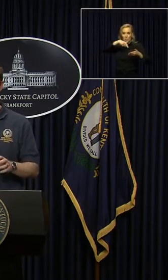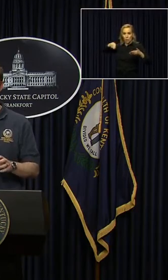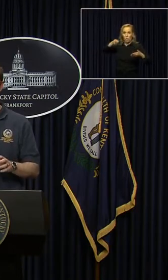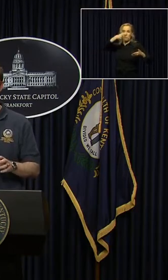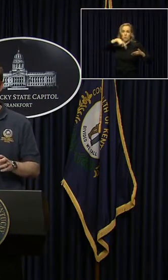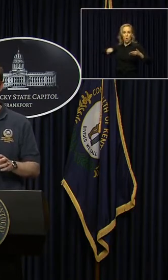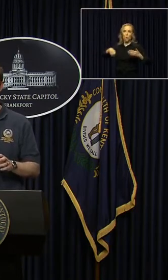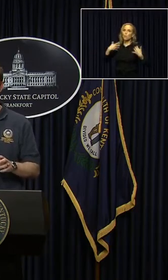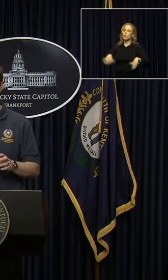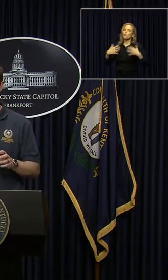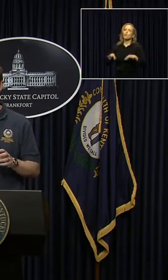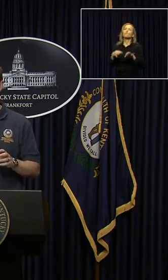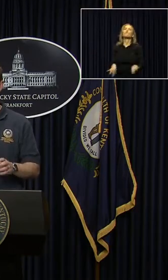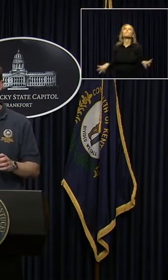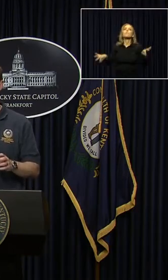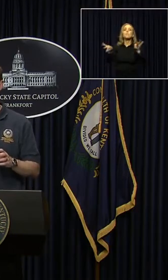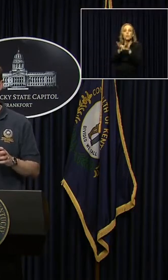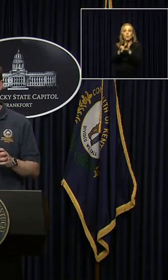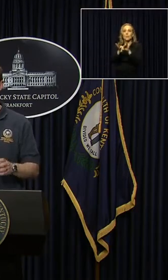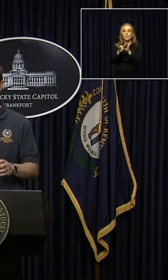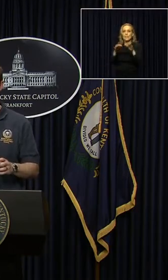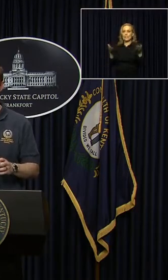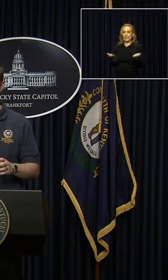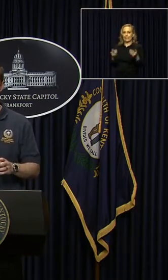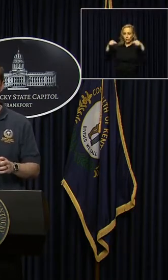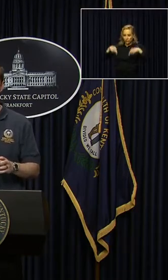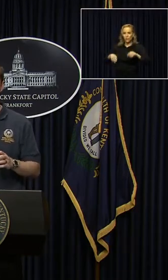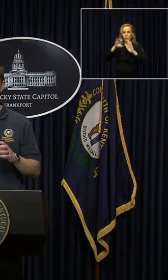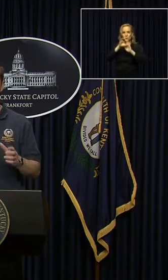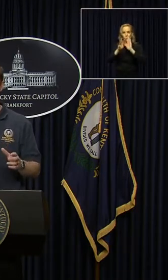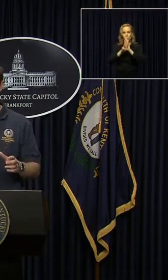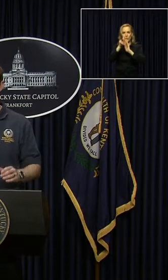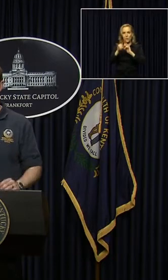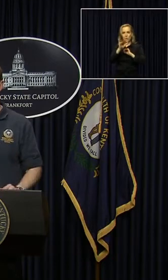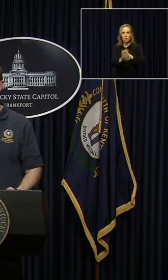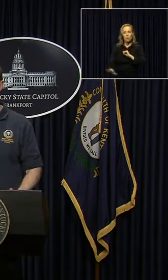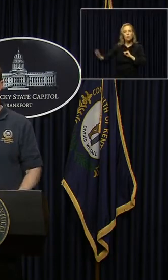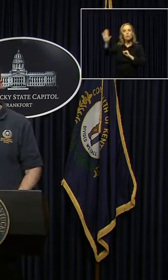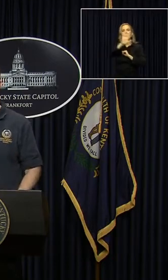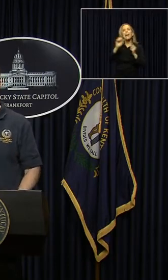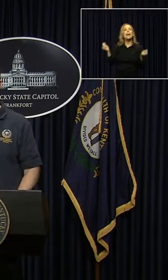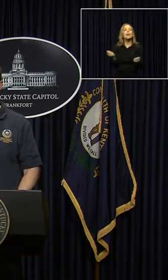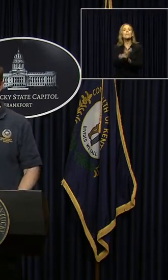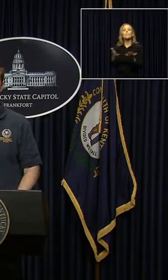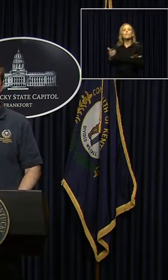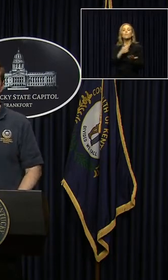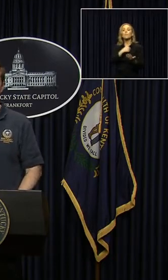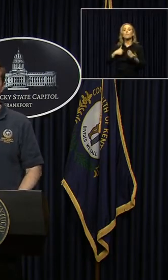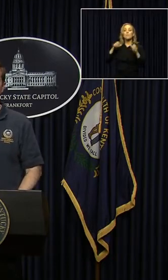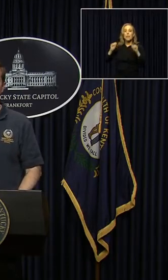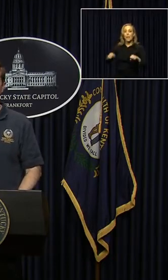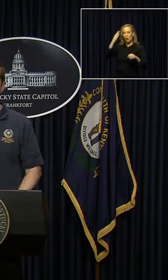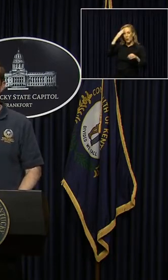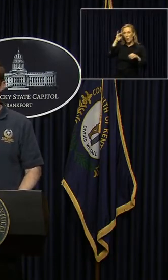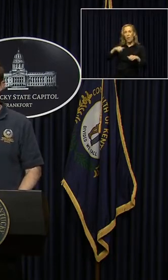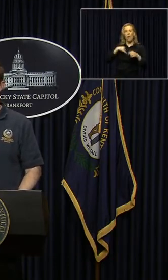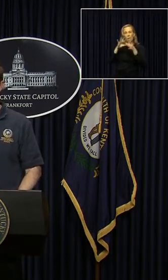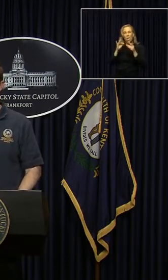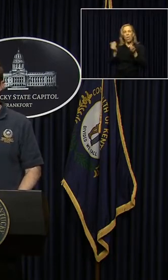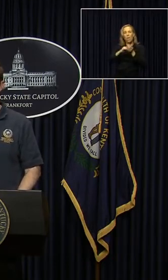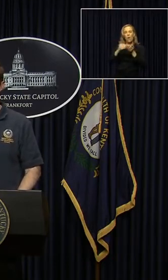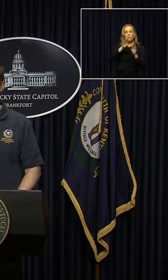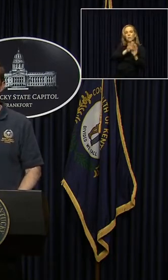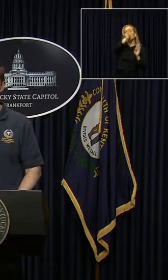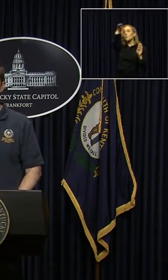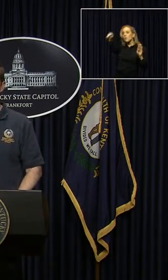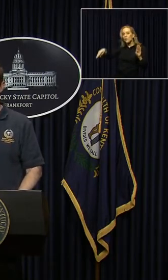critical here in the Commonwealth of Kentucky to do everything we can to what they call flatten the curve. But let's admit